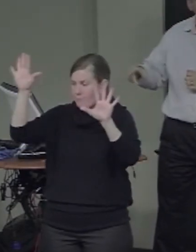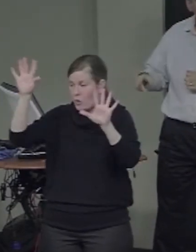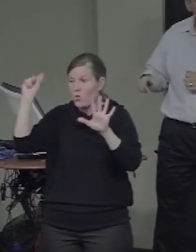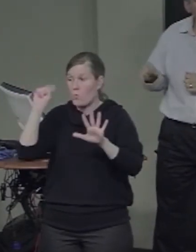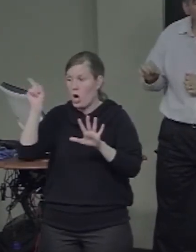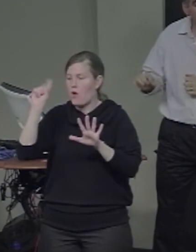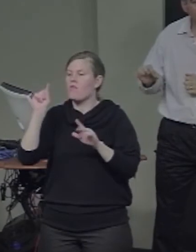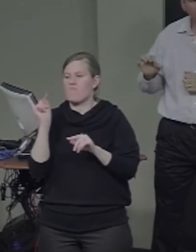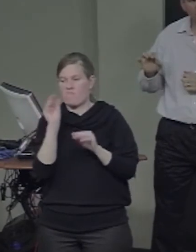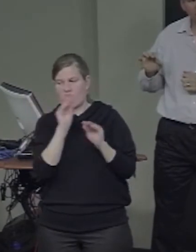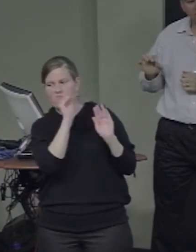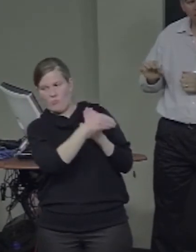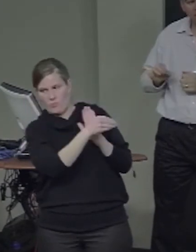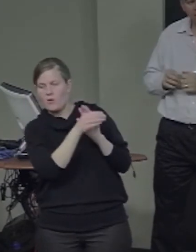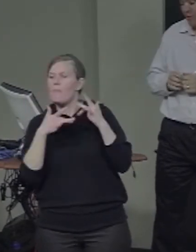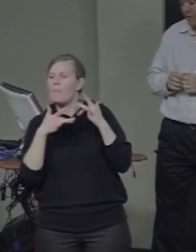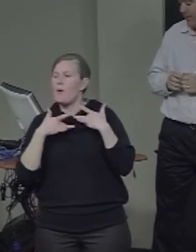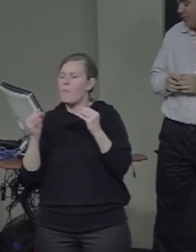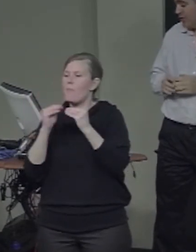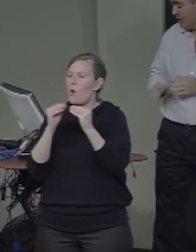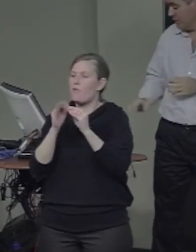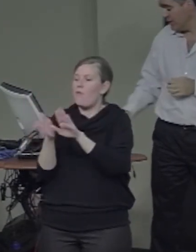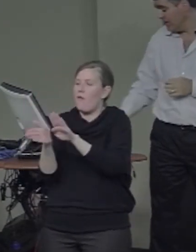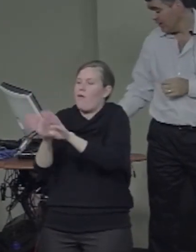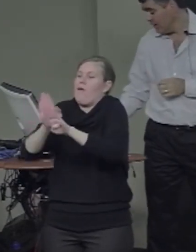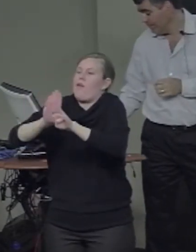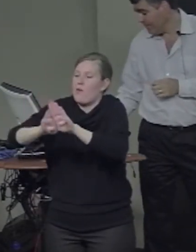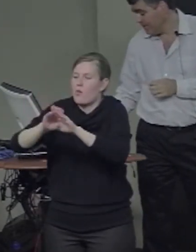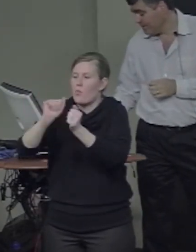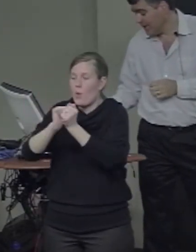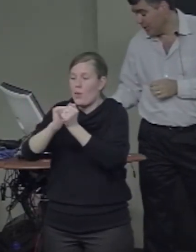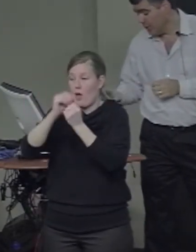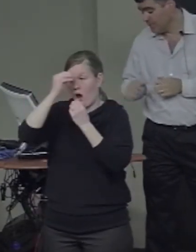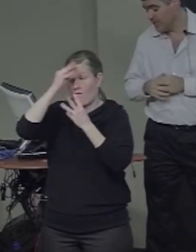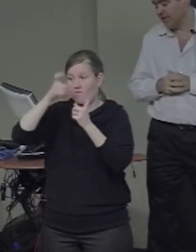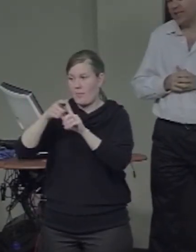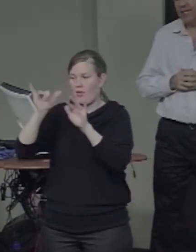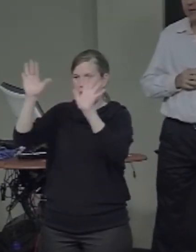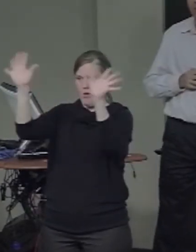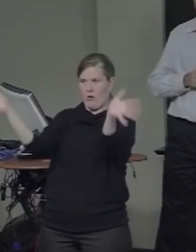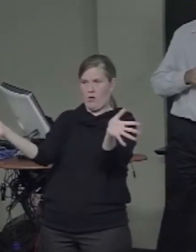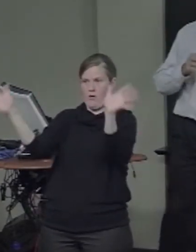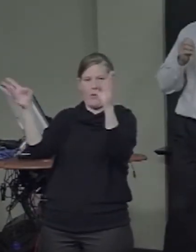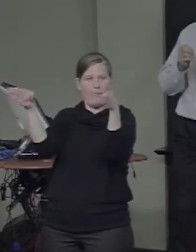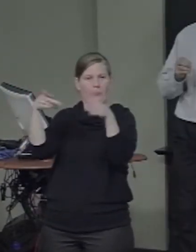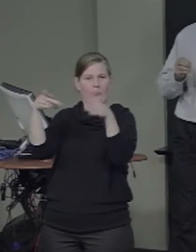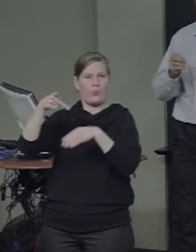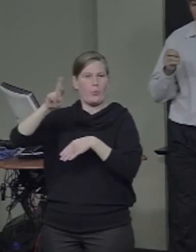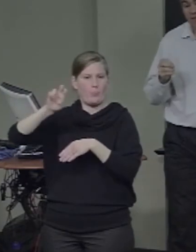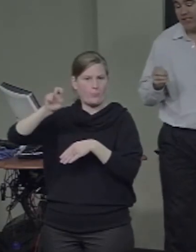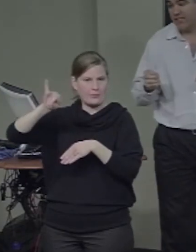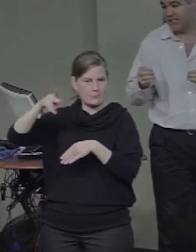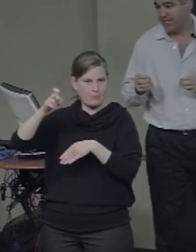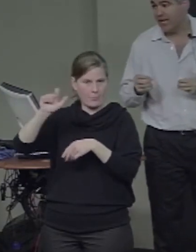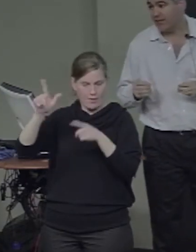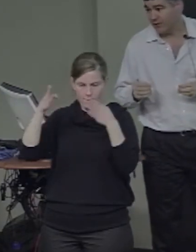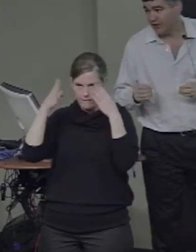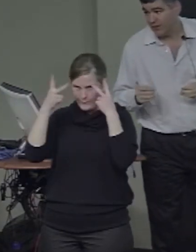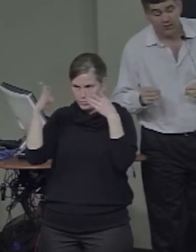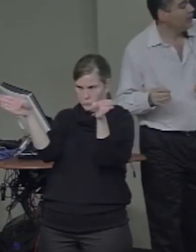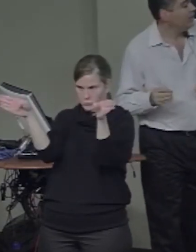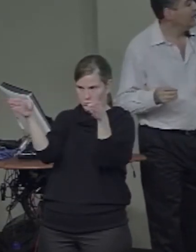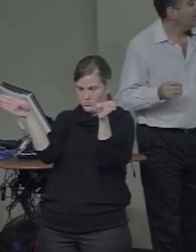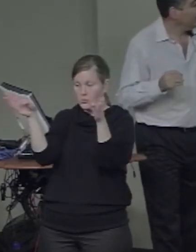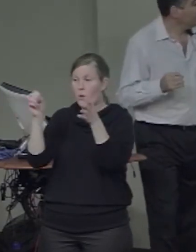peripheral visual information. In a follow-up study that compared words and faces together,